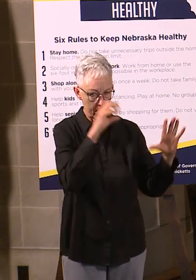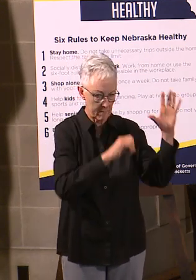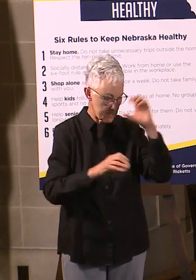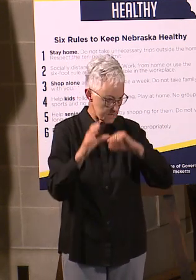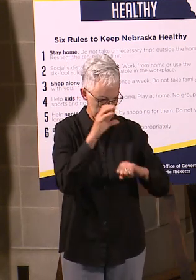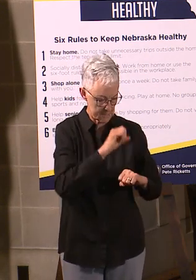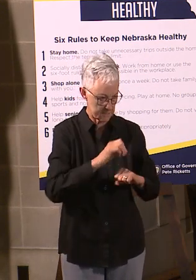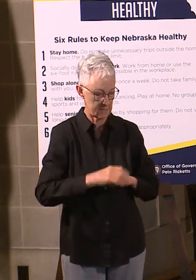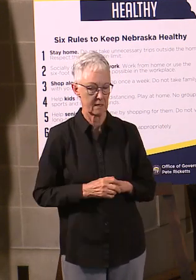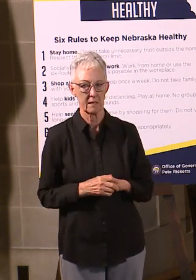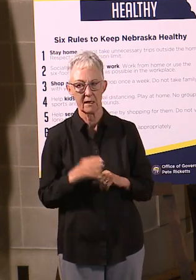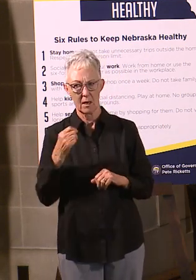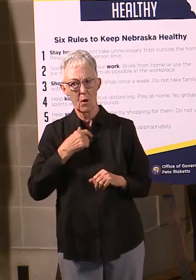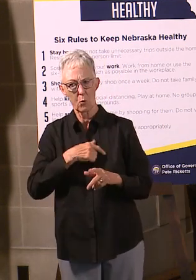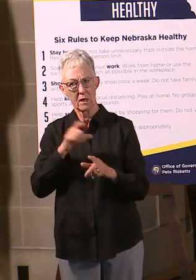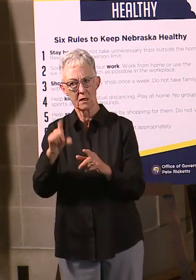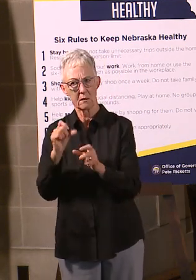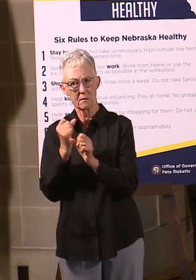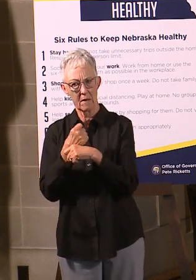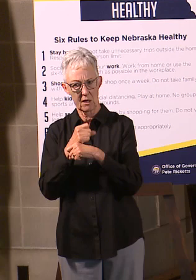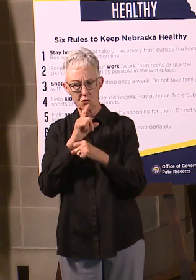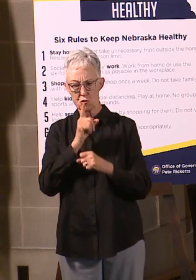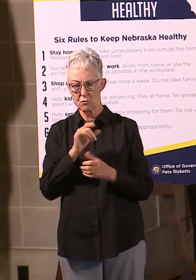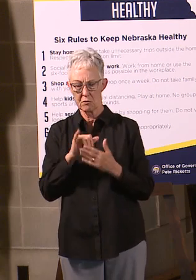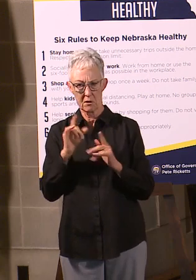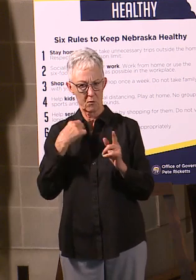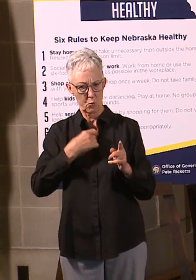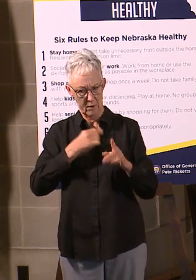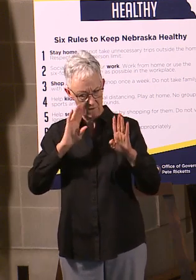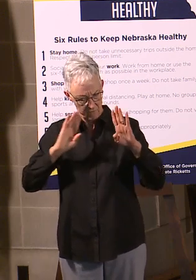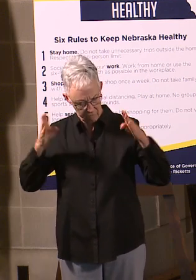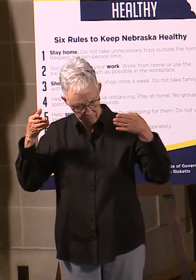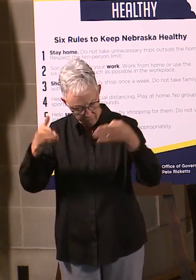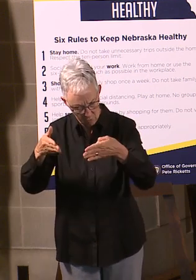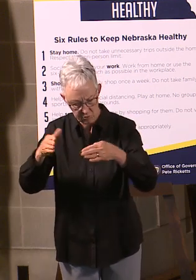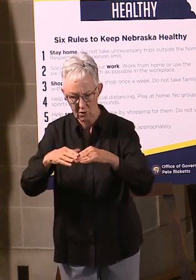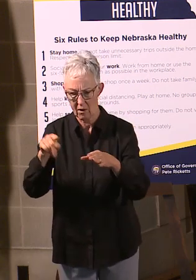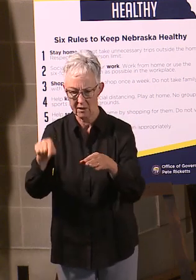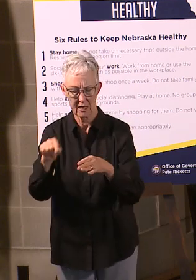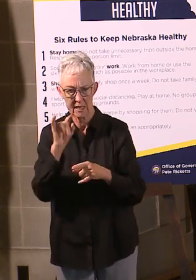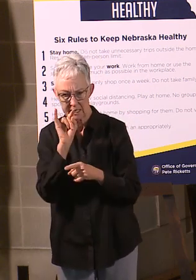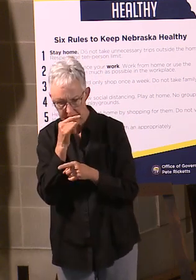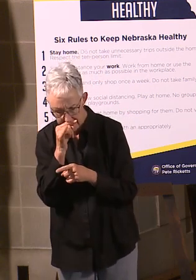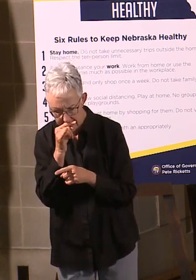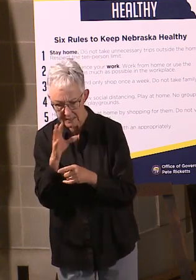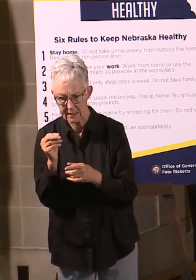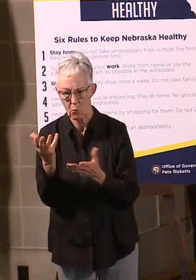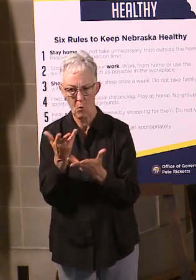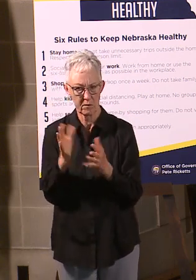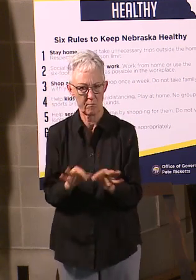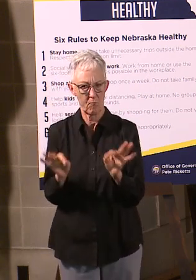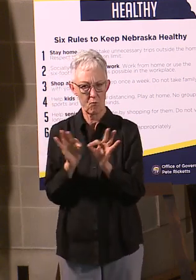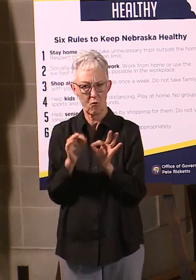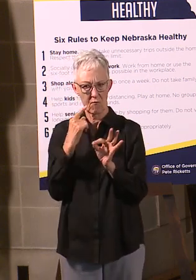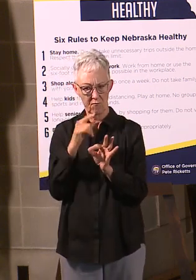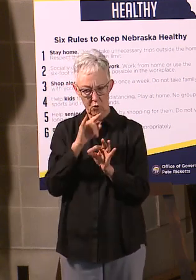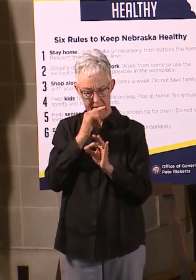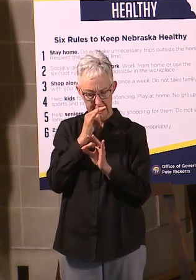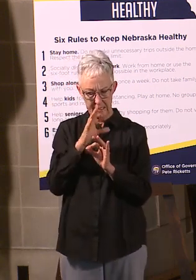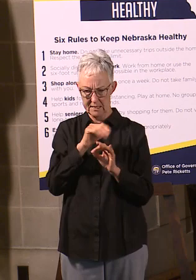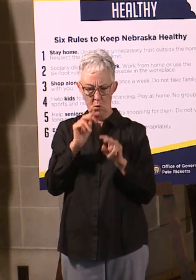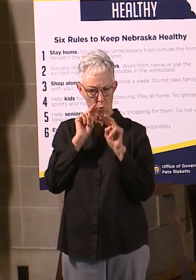the wellbeing that has to take place at a facility level and also has to take place in just monitoring and watching the